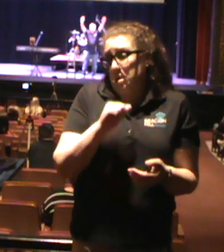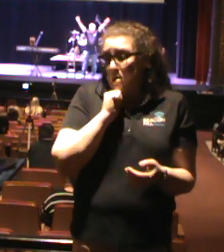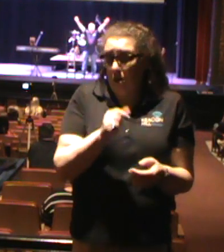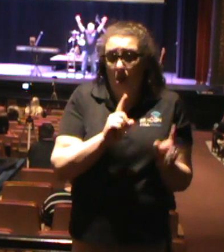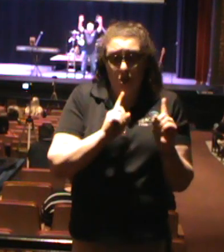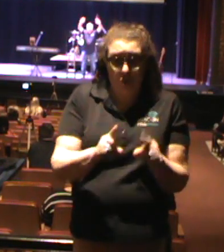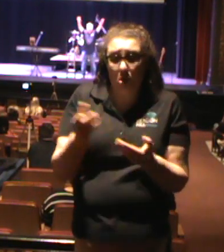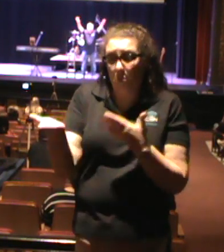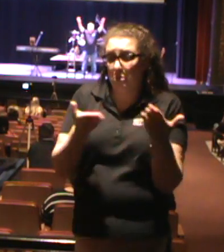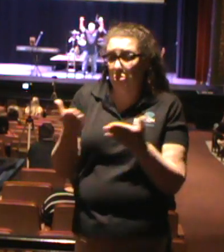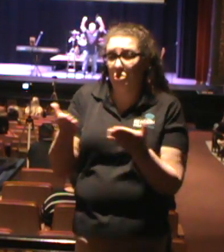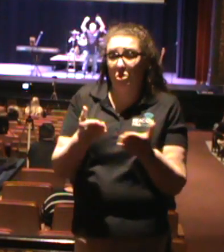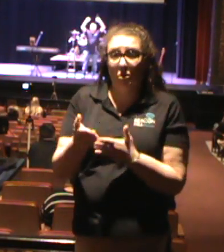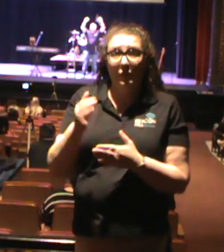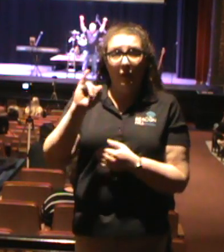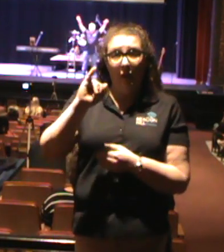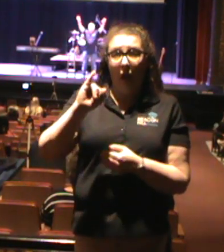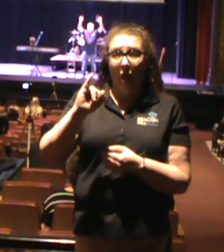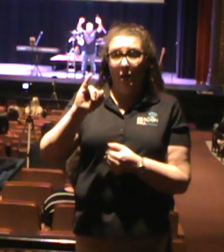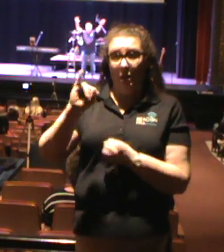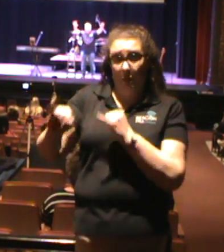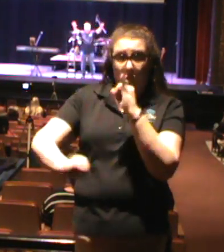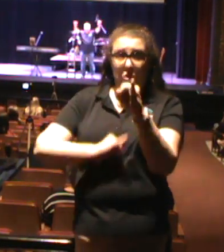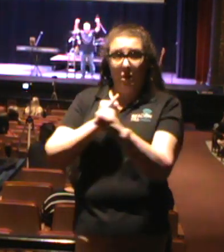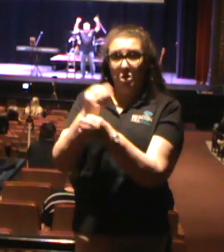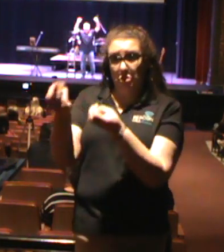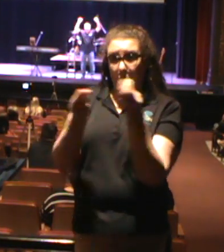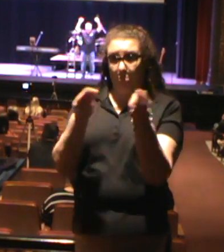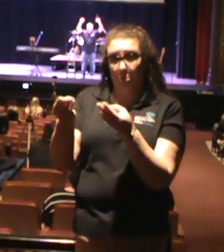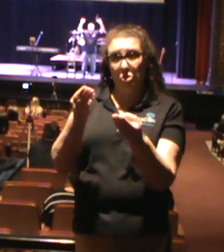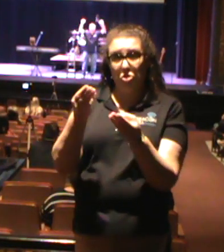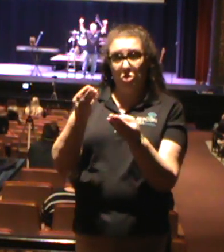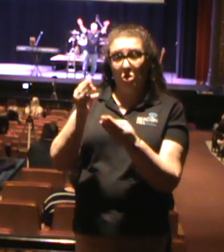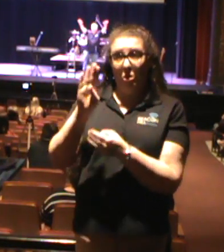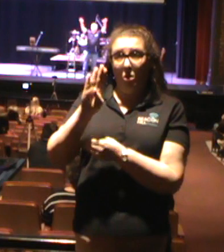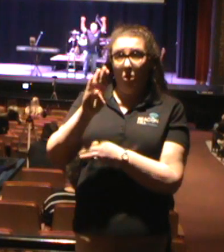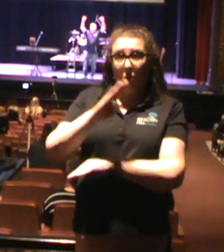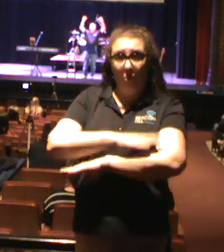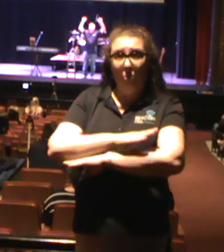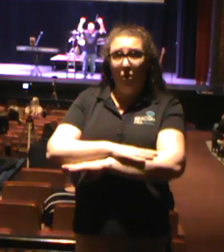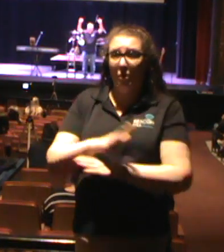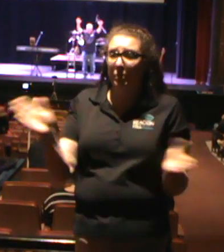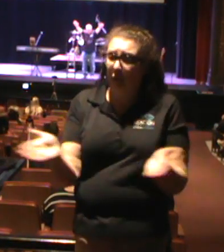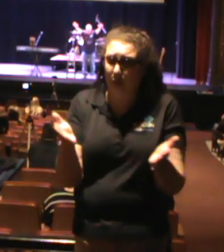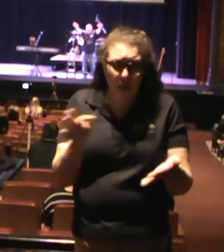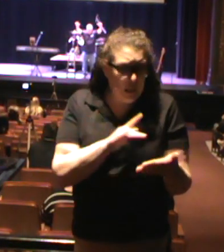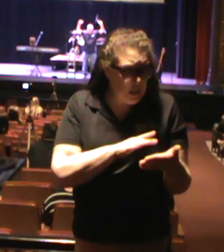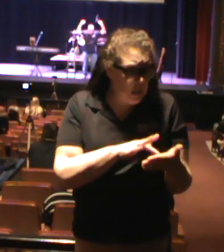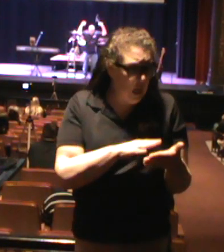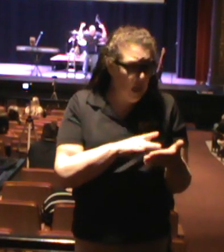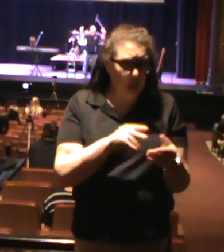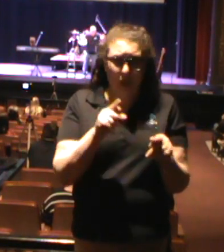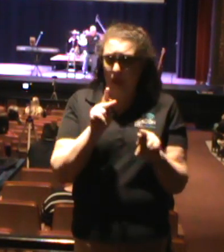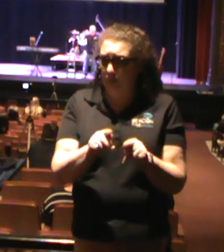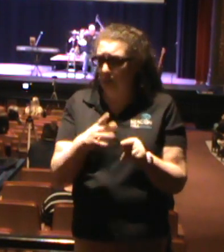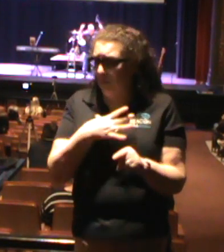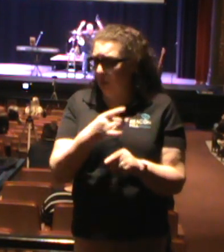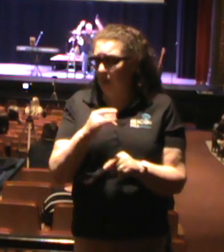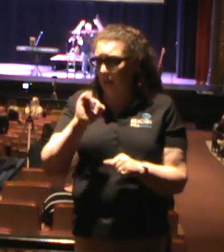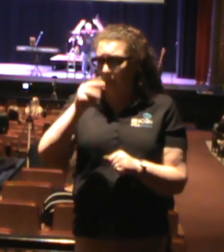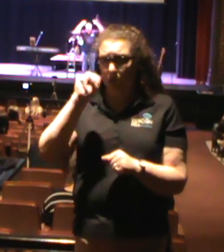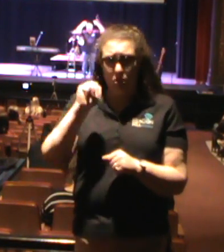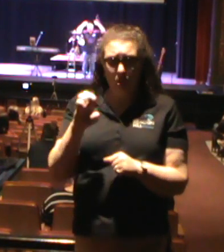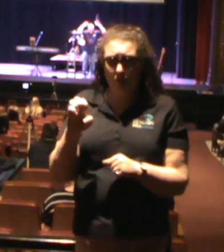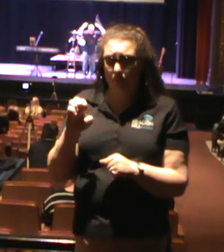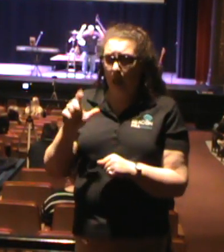not ever get to see that board. But I encourage you to study people like Jim Elliott, Dietrich Bonhoeffer, William Tendale.